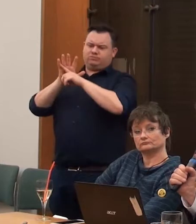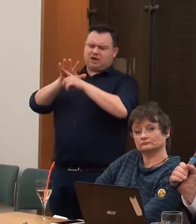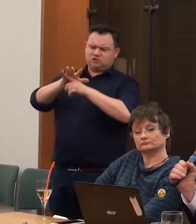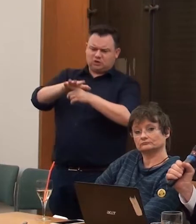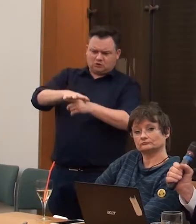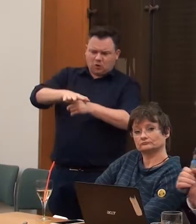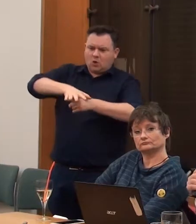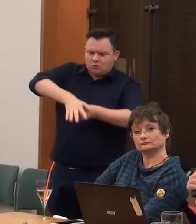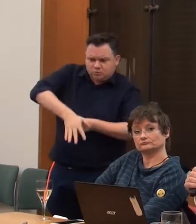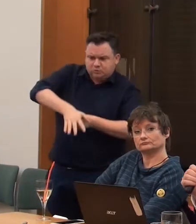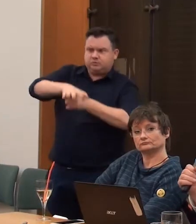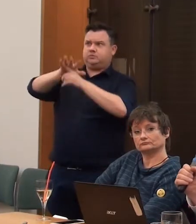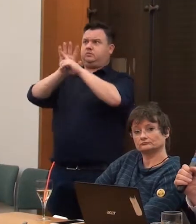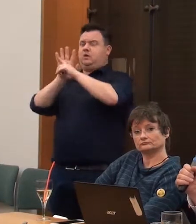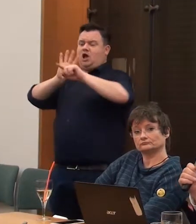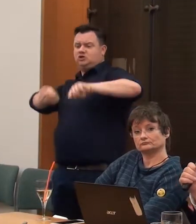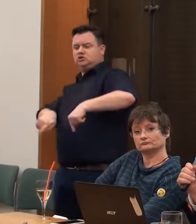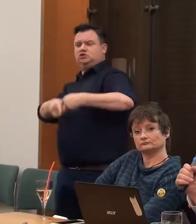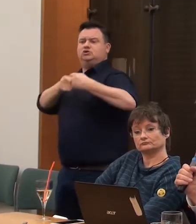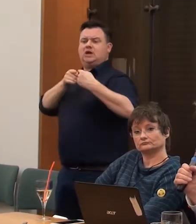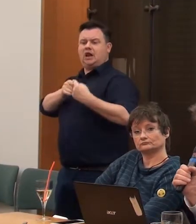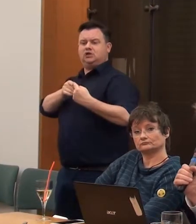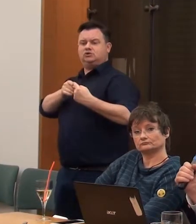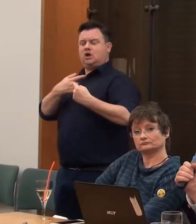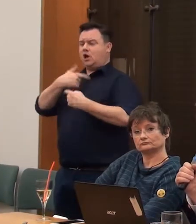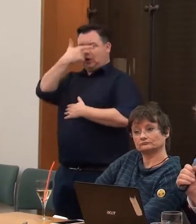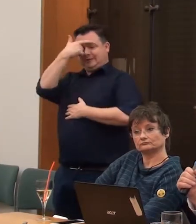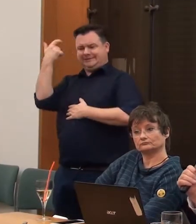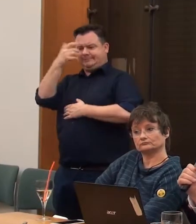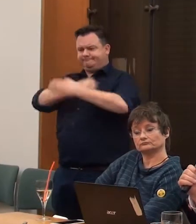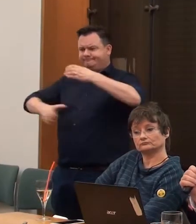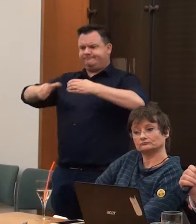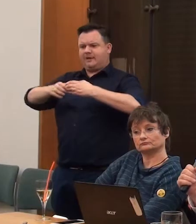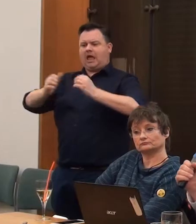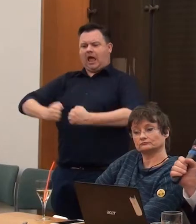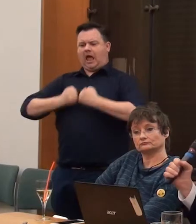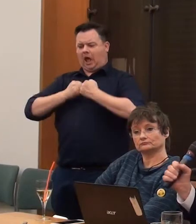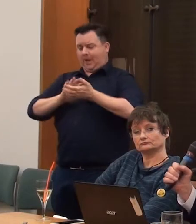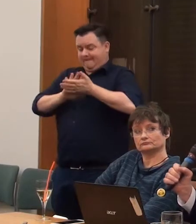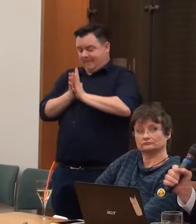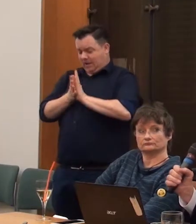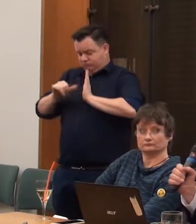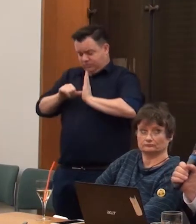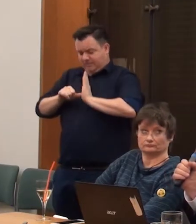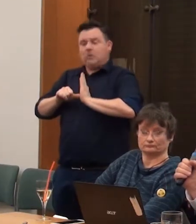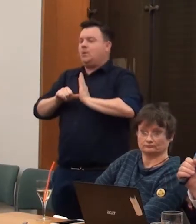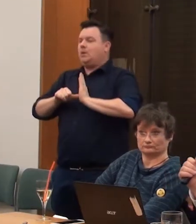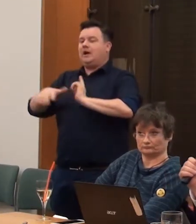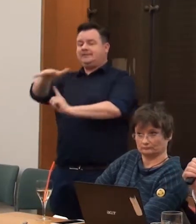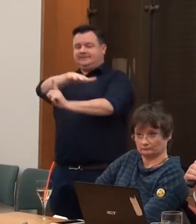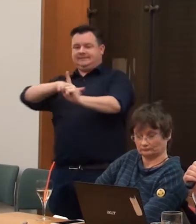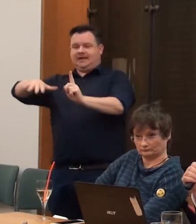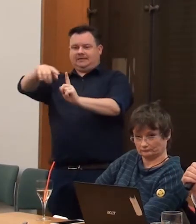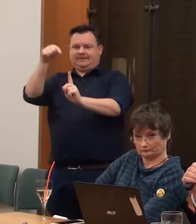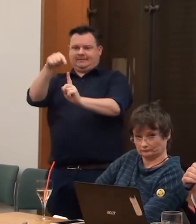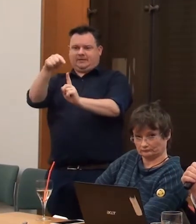sort of challenged it through an understanding that our impairment is not the problem in society's reaction to it, what is called